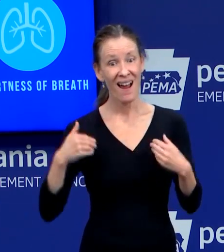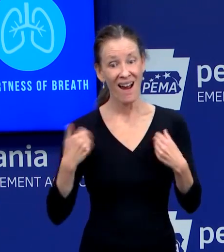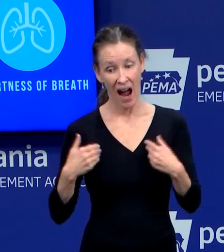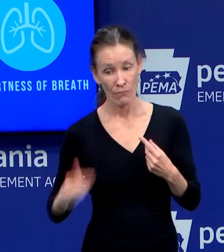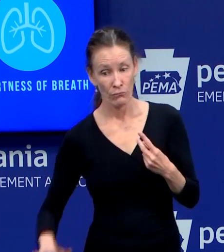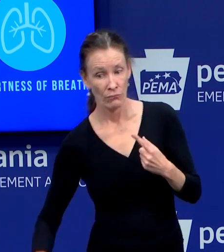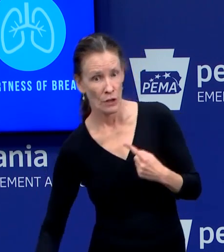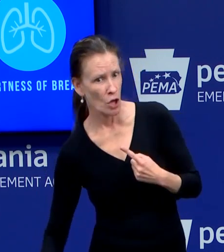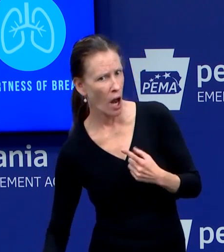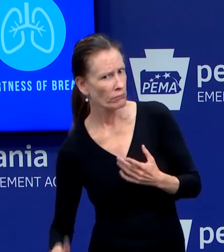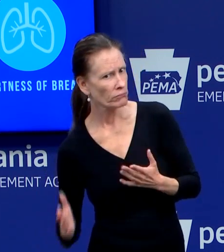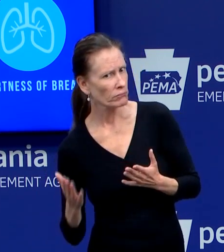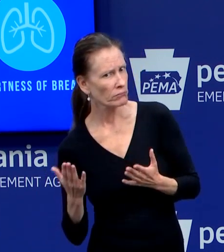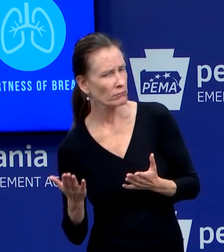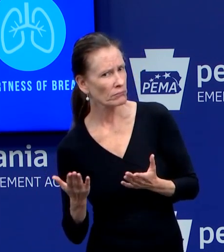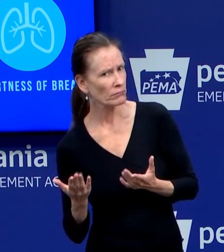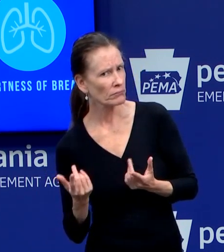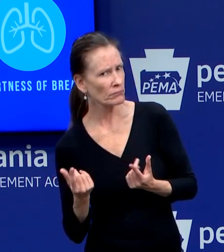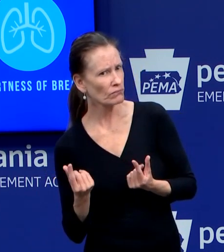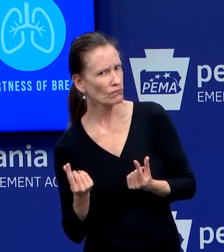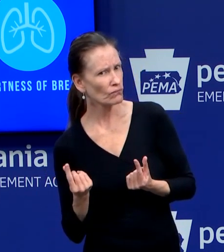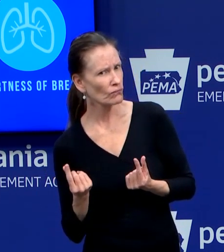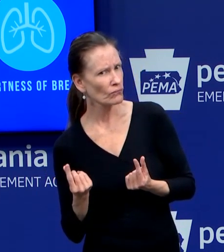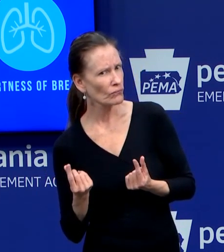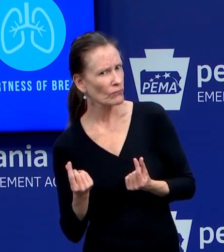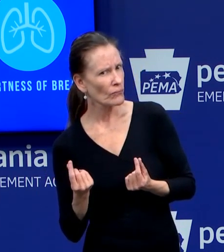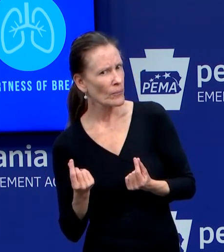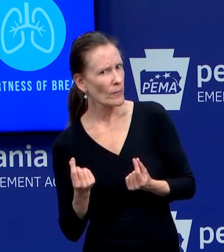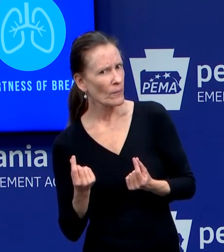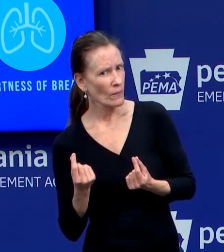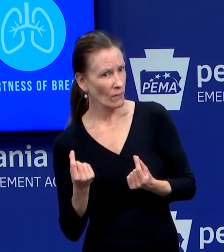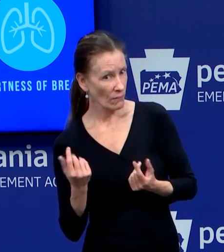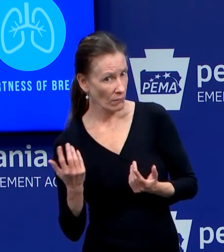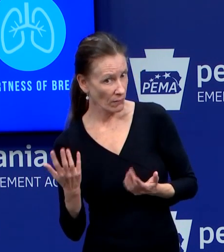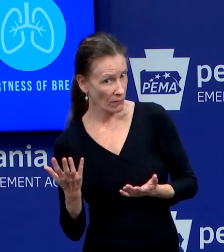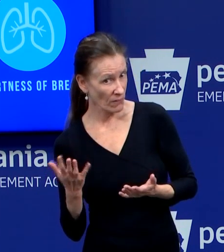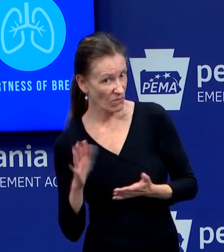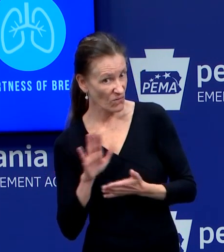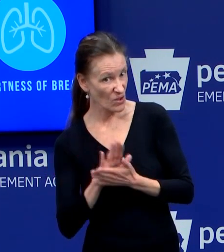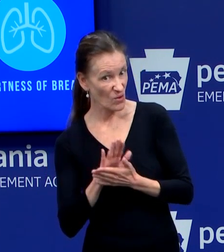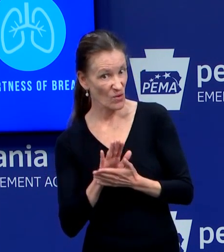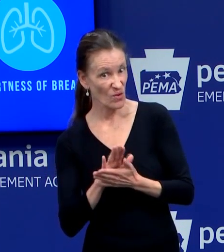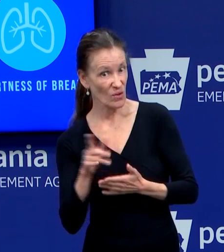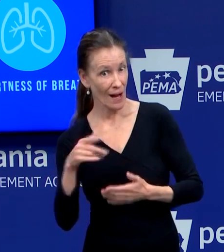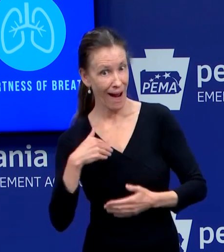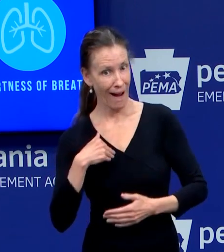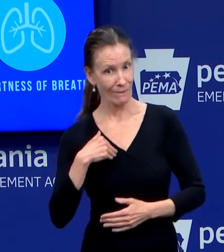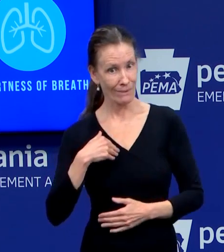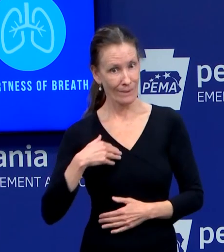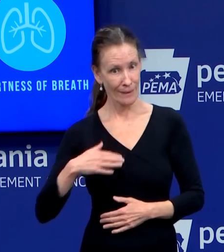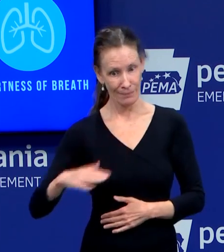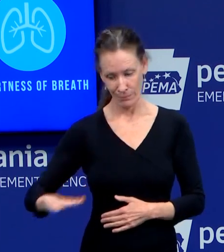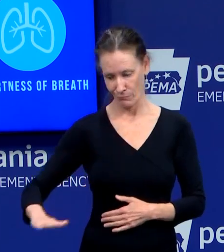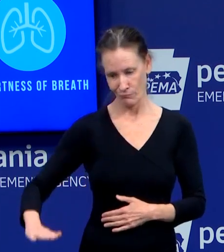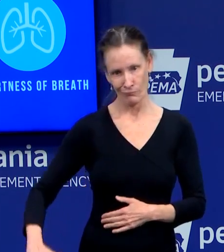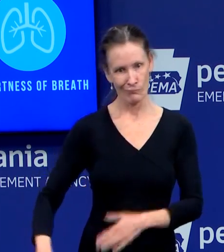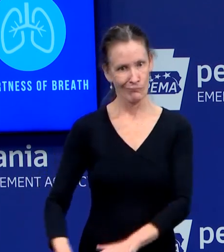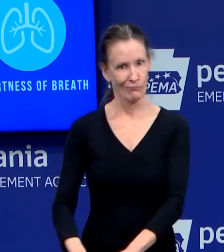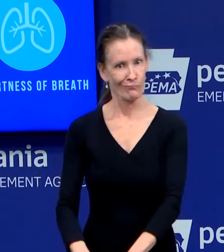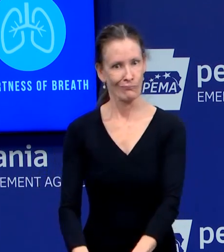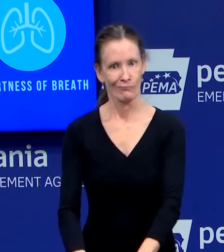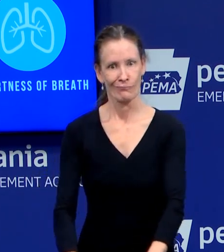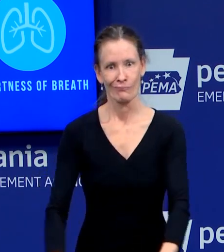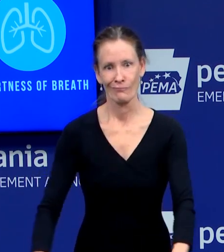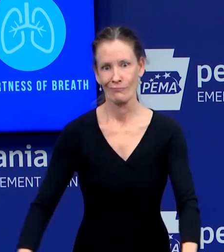I mean, I'm not asking you to say how old, I'm asking you to say if it's a Well, it's a pediatric patient, so it's by definition under 18,